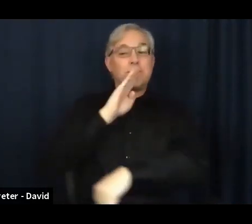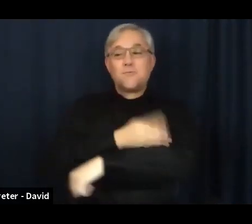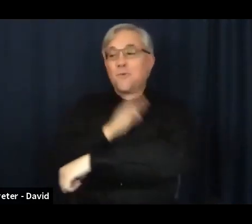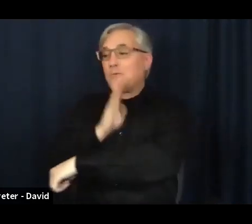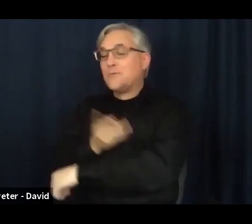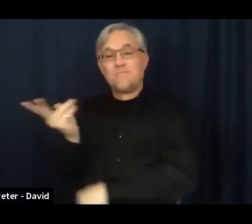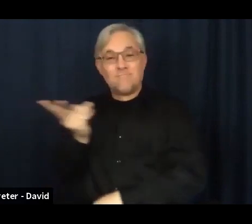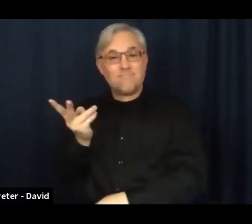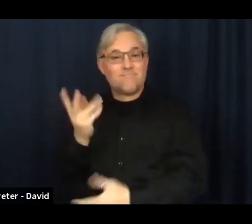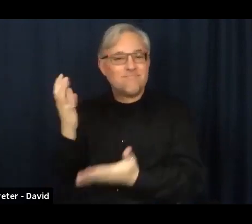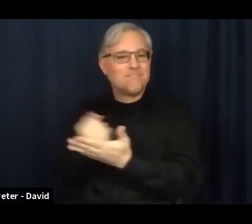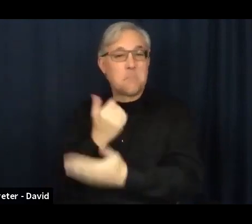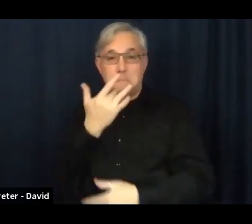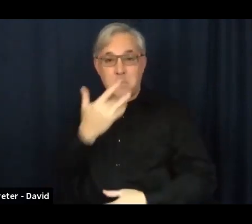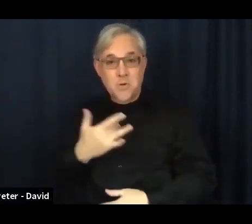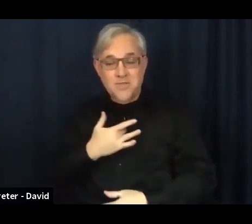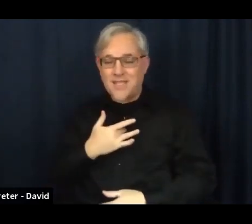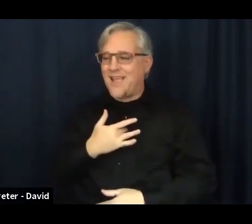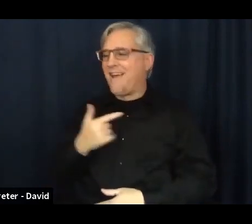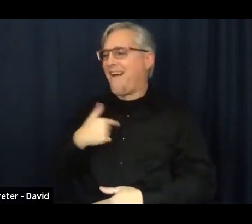I'm glad to be back with you.